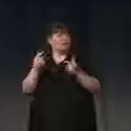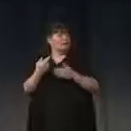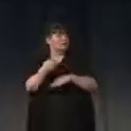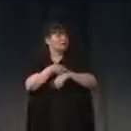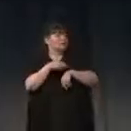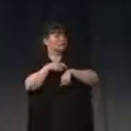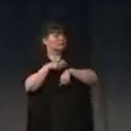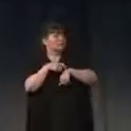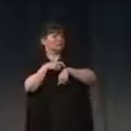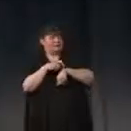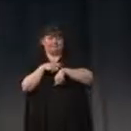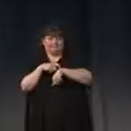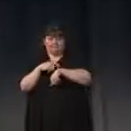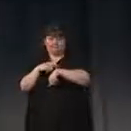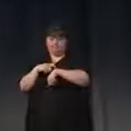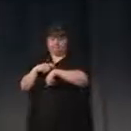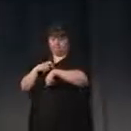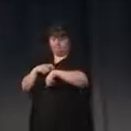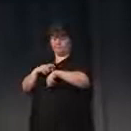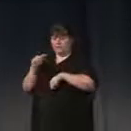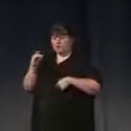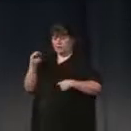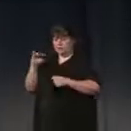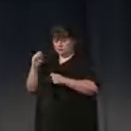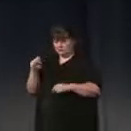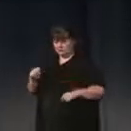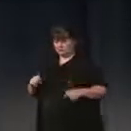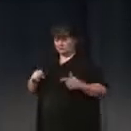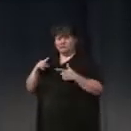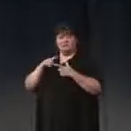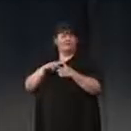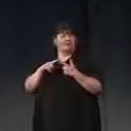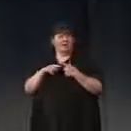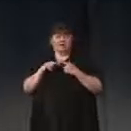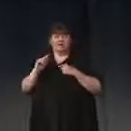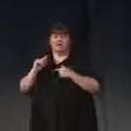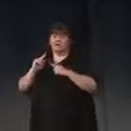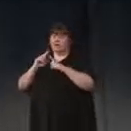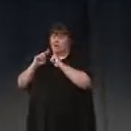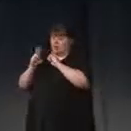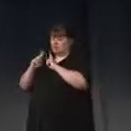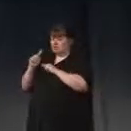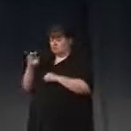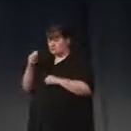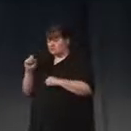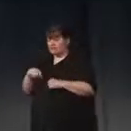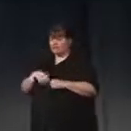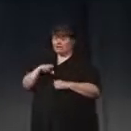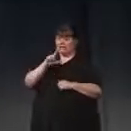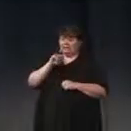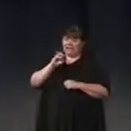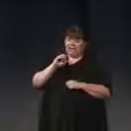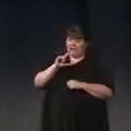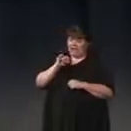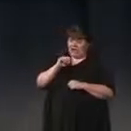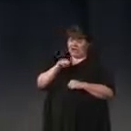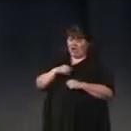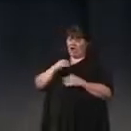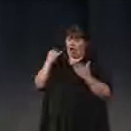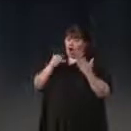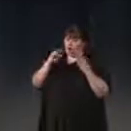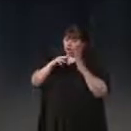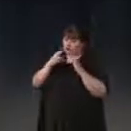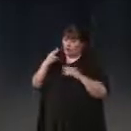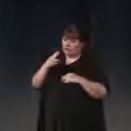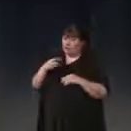timing. It's going to begin with Tomas and then a conversation between Tomas and Leila, who's an art historian, executive